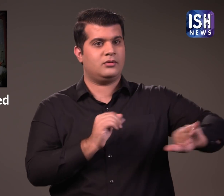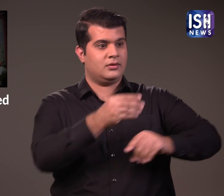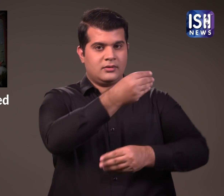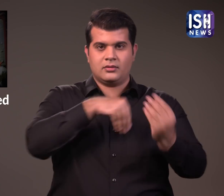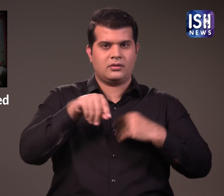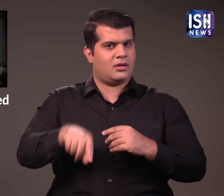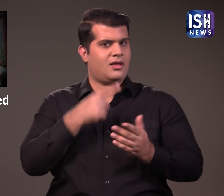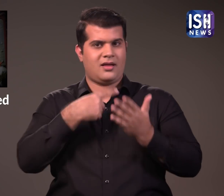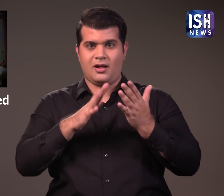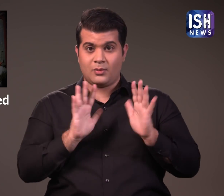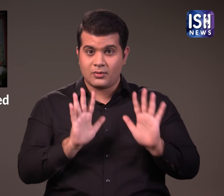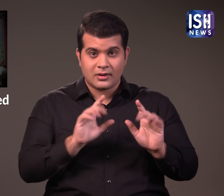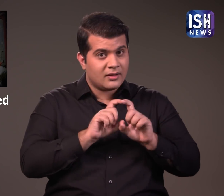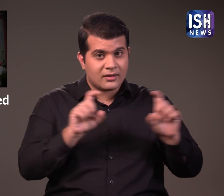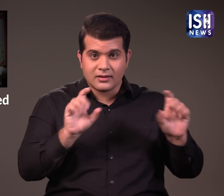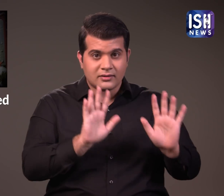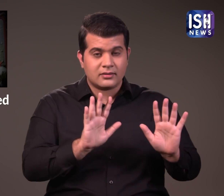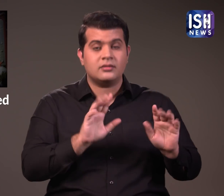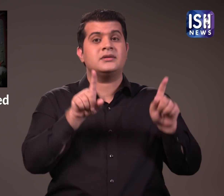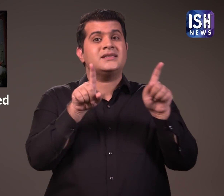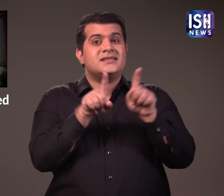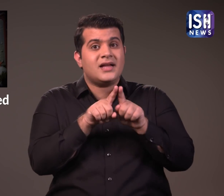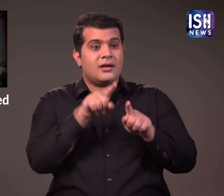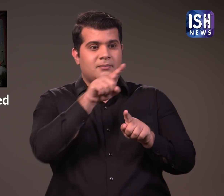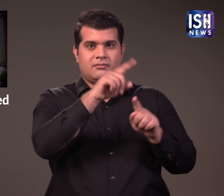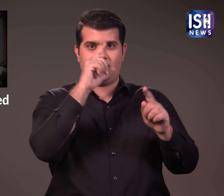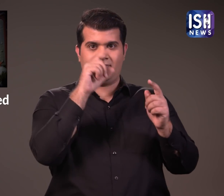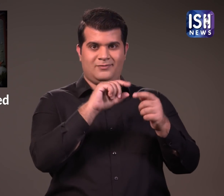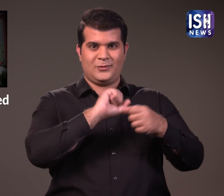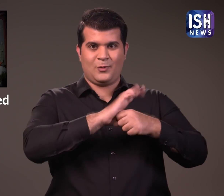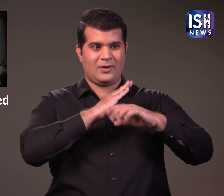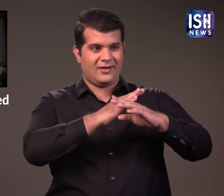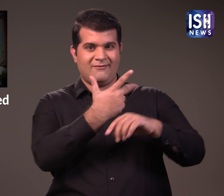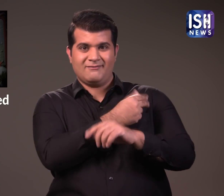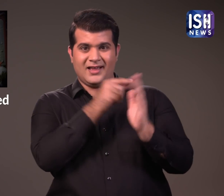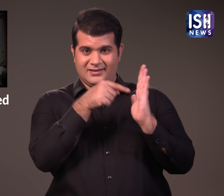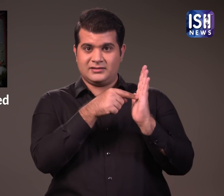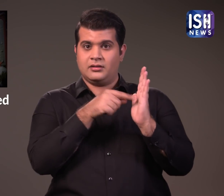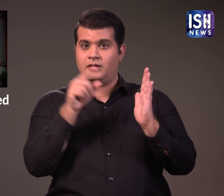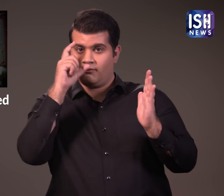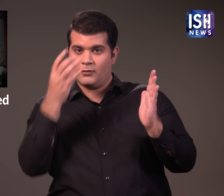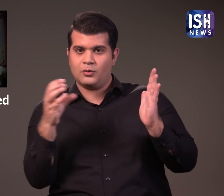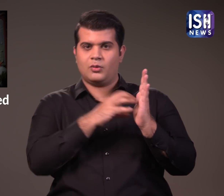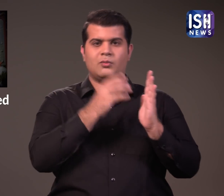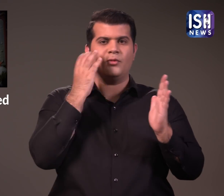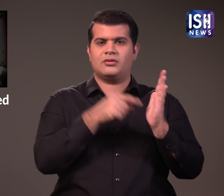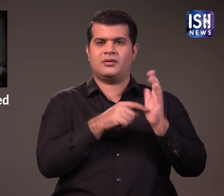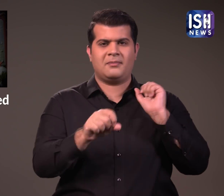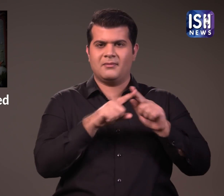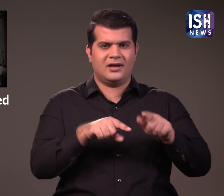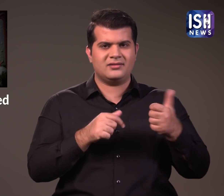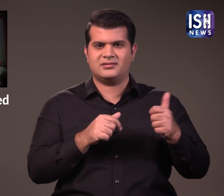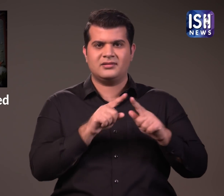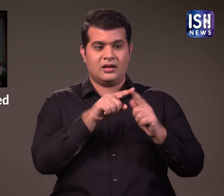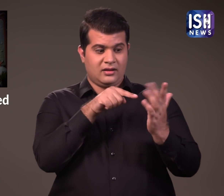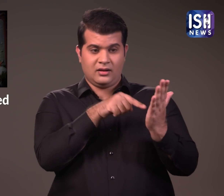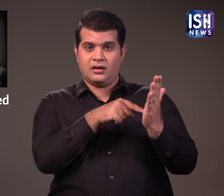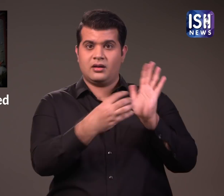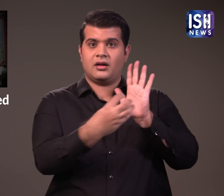It is not meant for political campaigns. Similarly, Modi's image on the certificate is inappropriate as they can